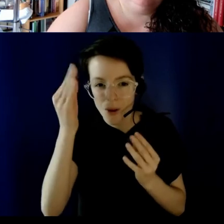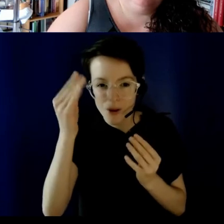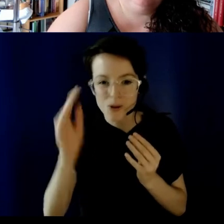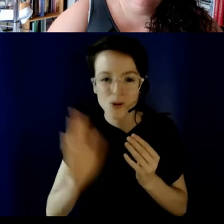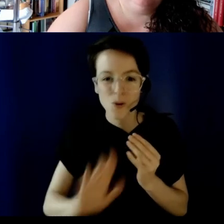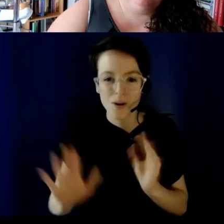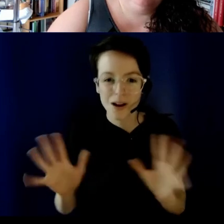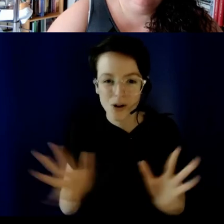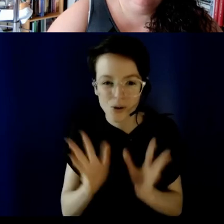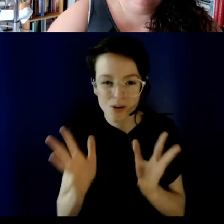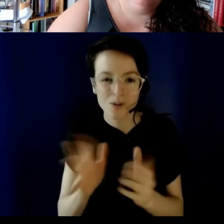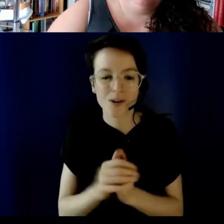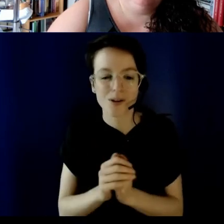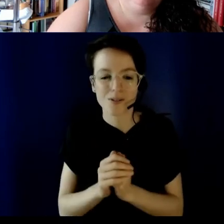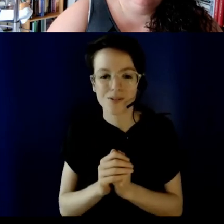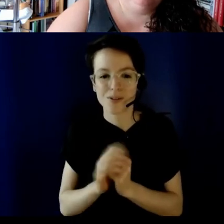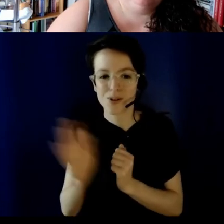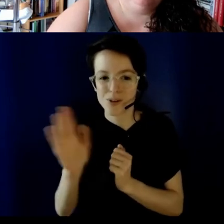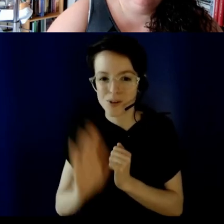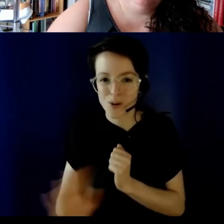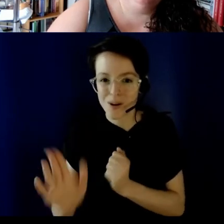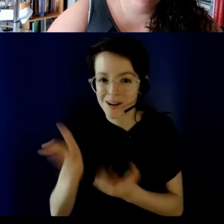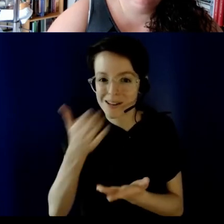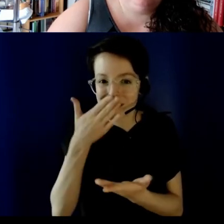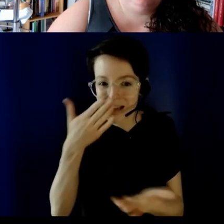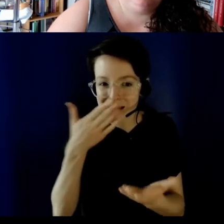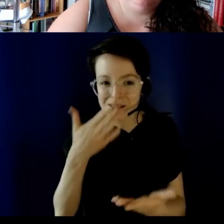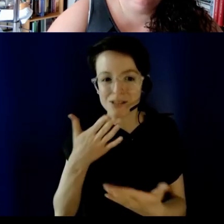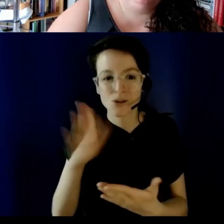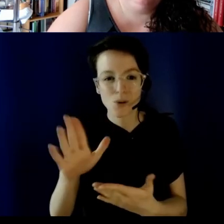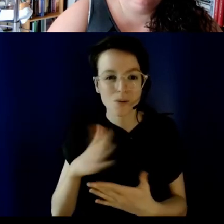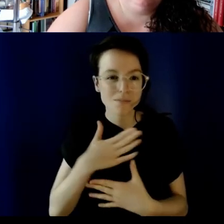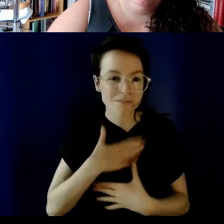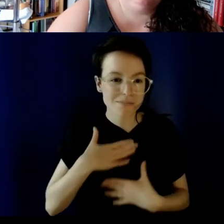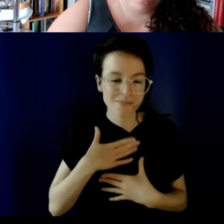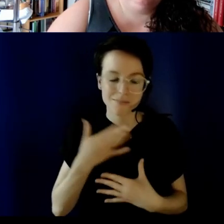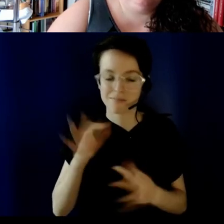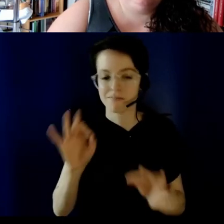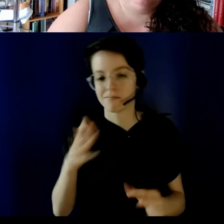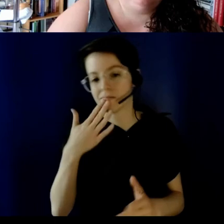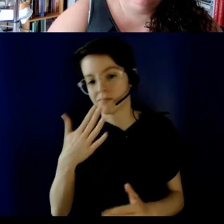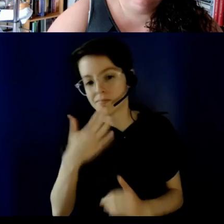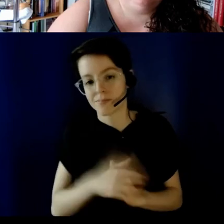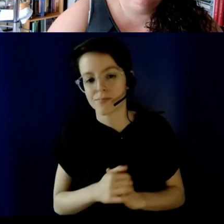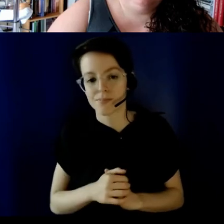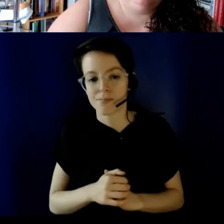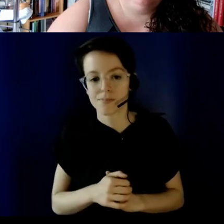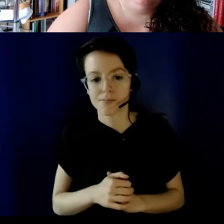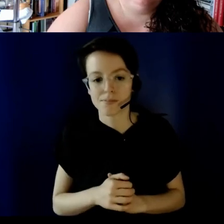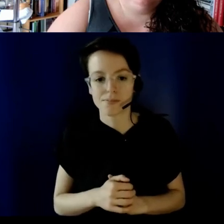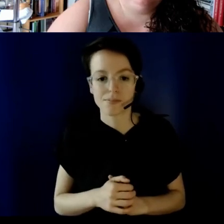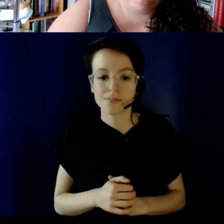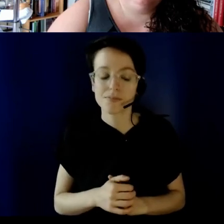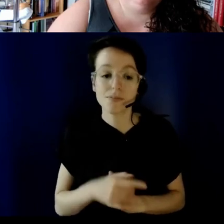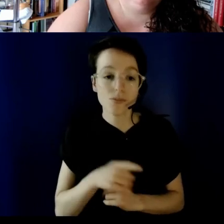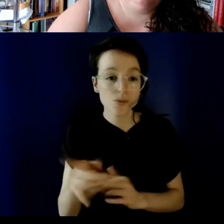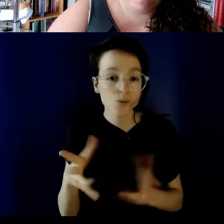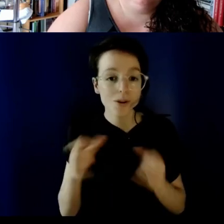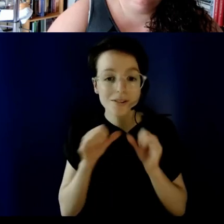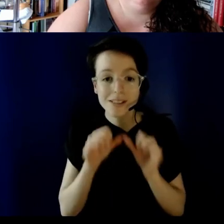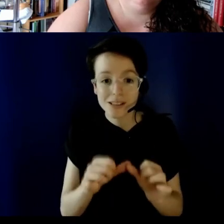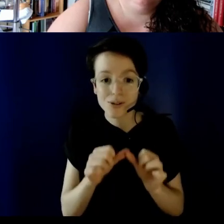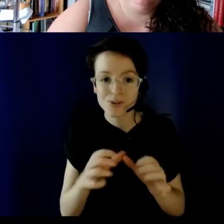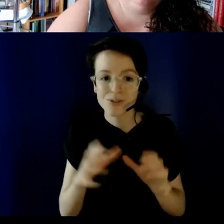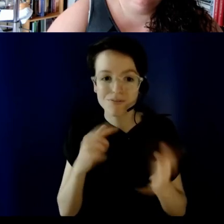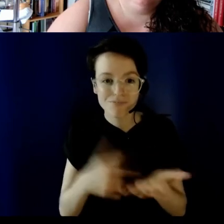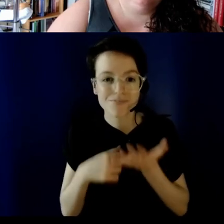said thank you. If you want to continue the conversation, please go to the Padlet that's in the chat, and